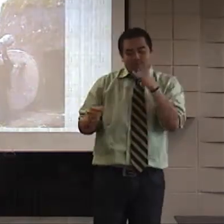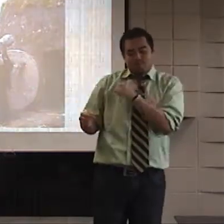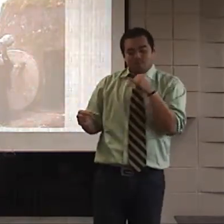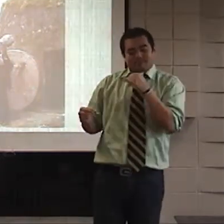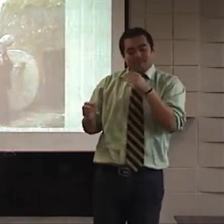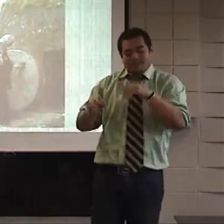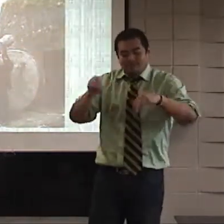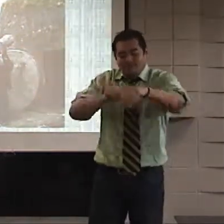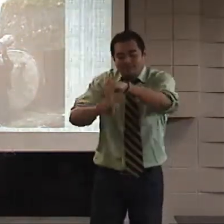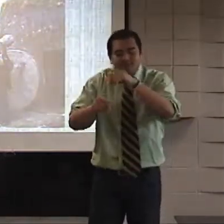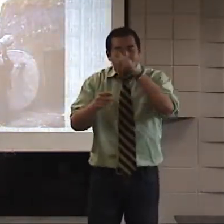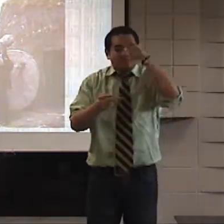body and prevent the smell.